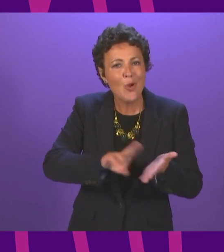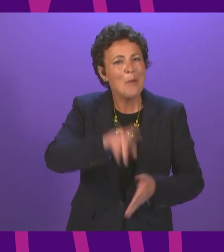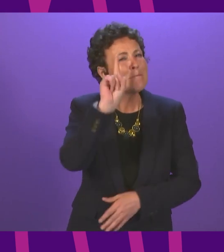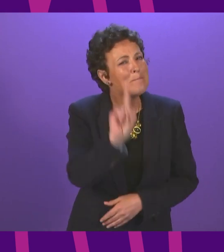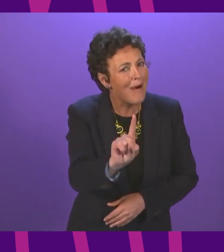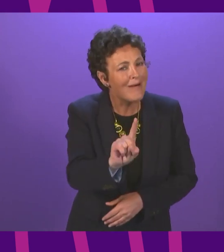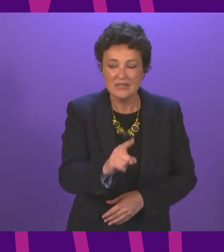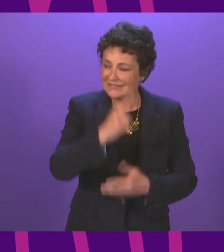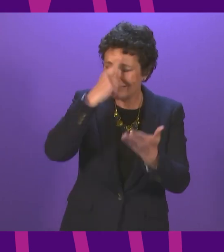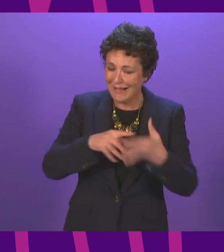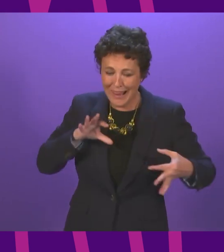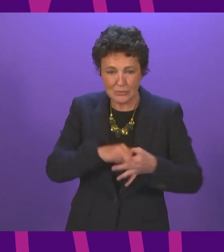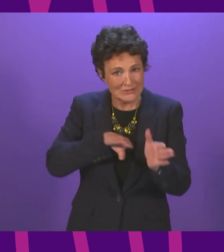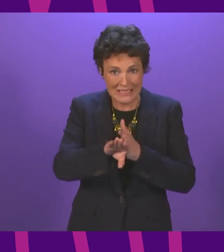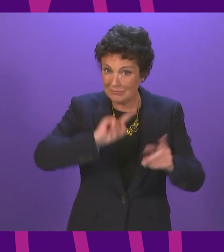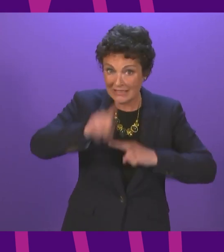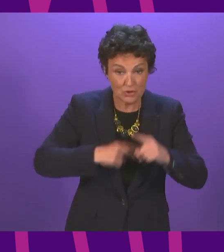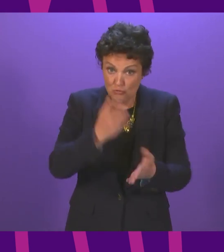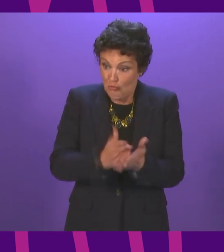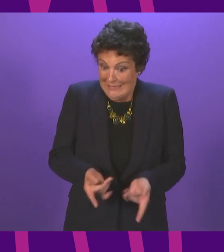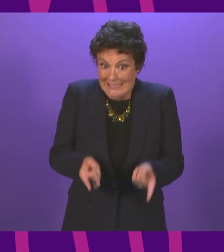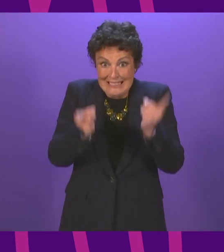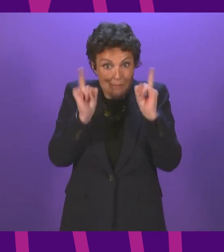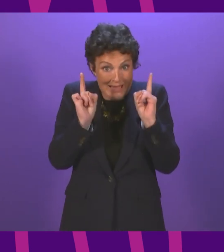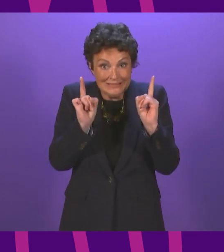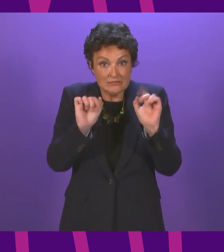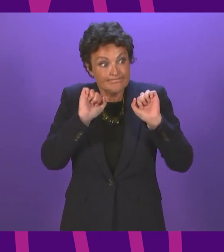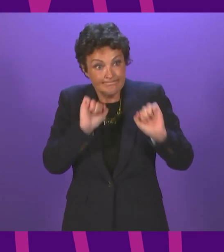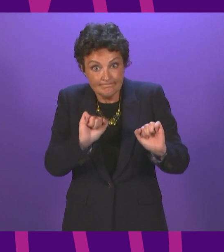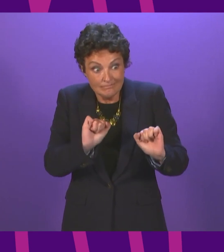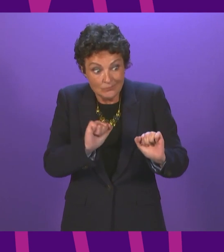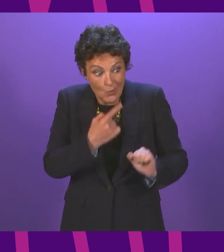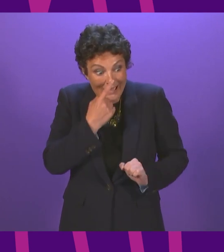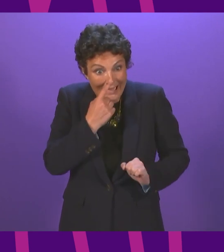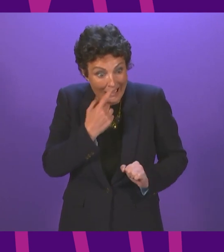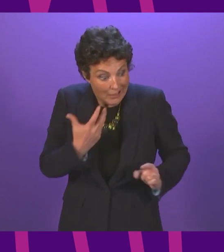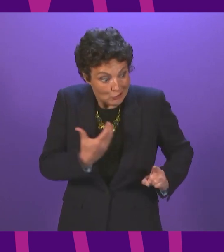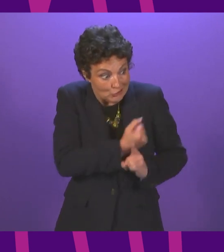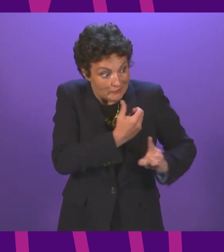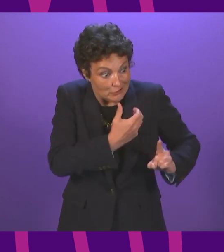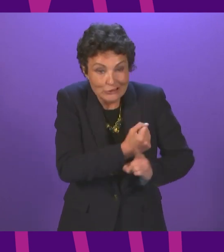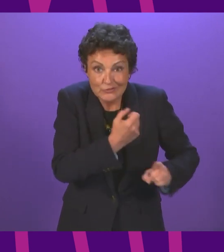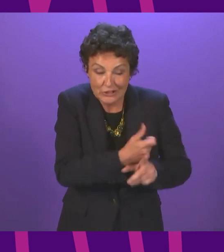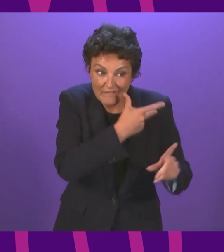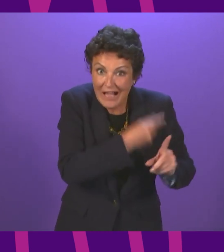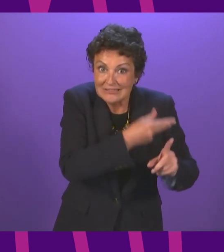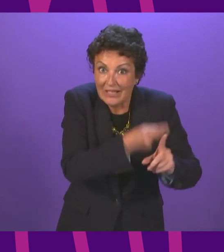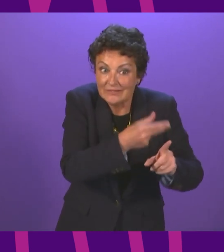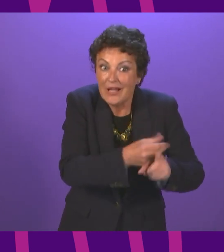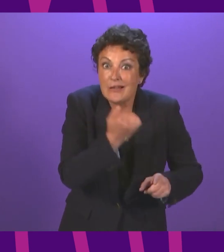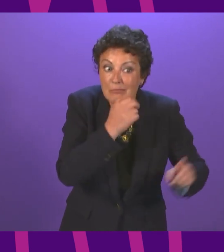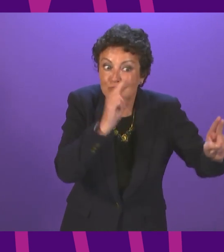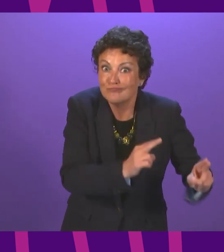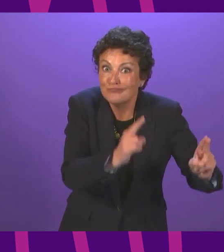like exams next year will be dependent on whether or not we can meet those milestones. It is right and proper and